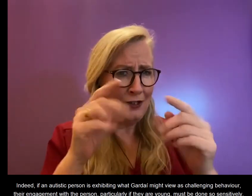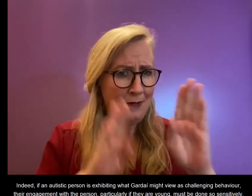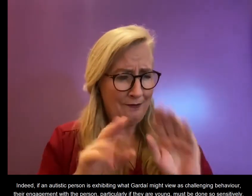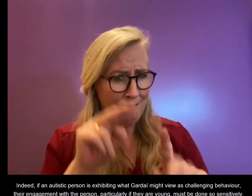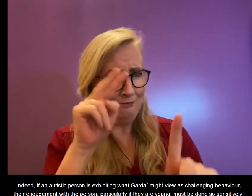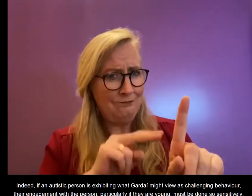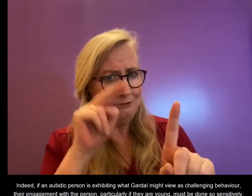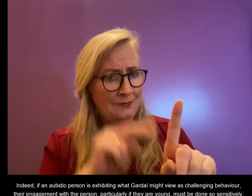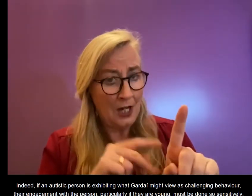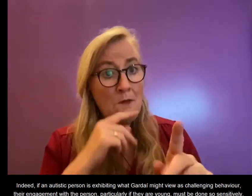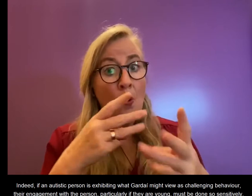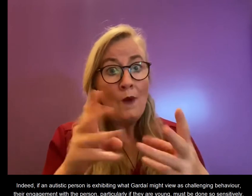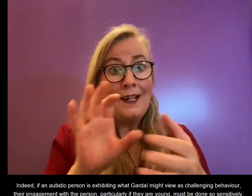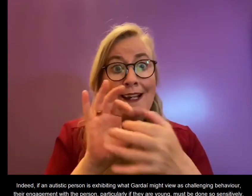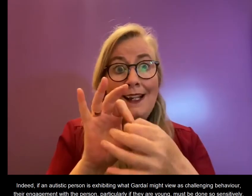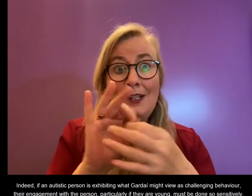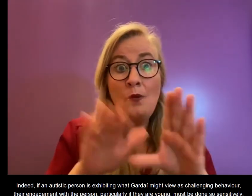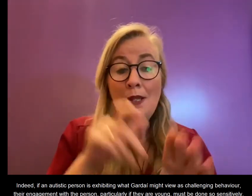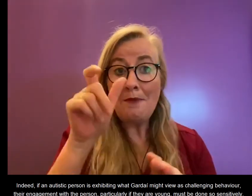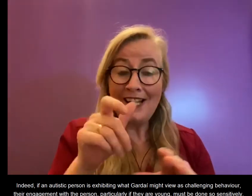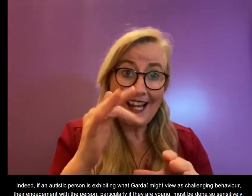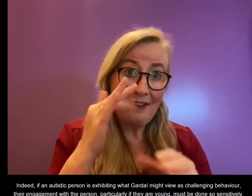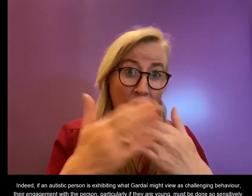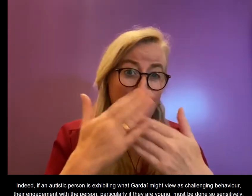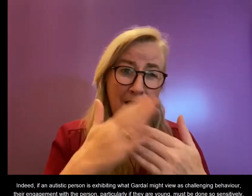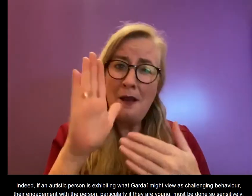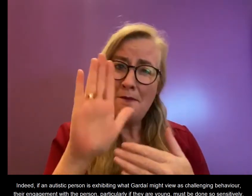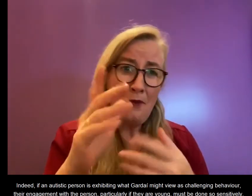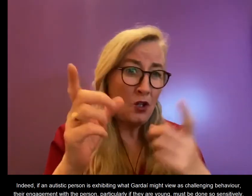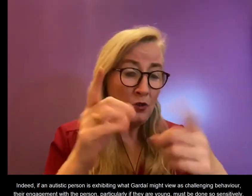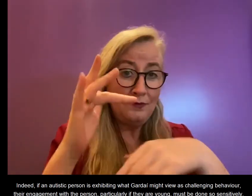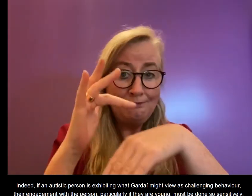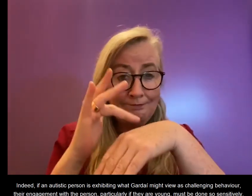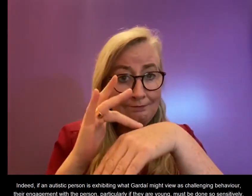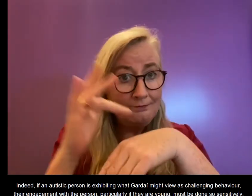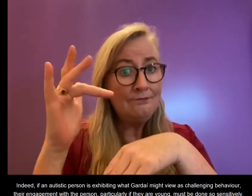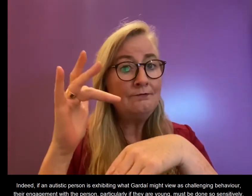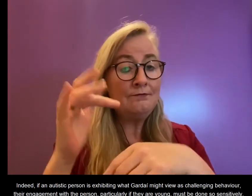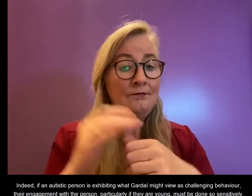or challenging behaviour, their engagement with the person, especially if they are young, must be done so very sensibly.